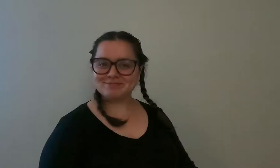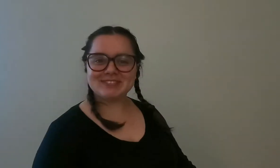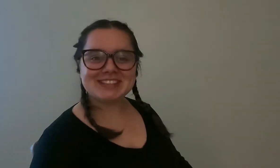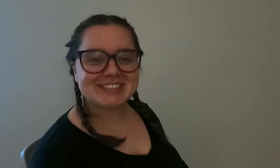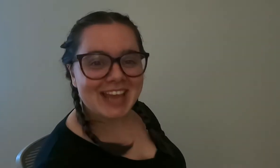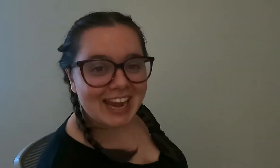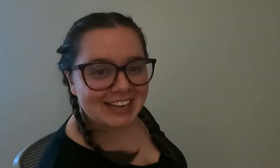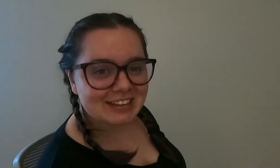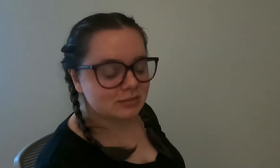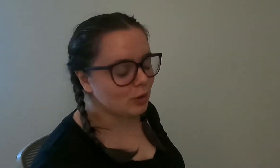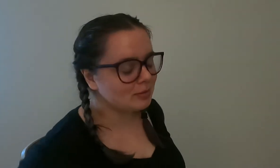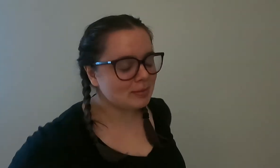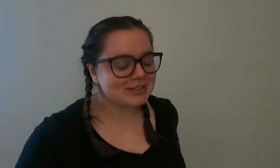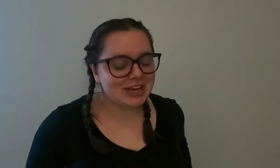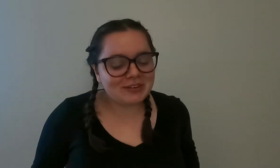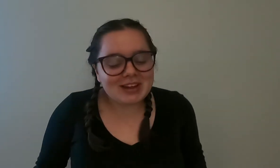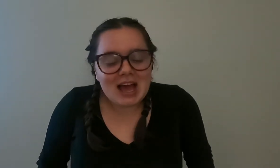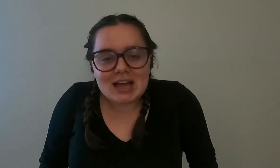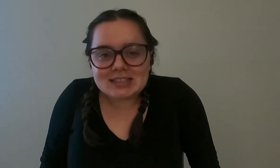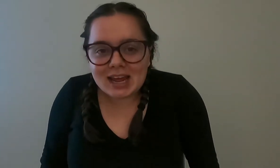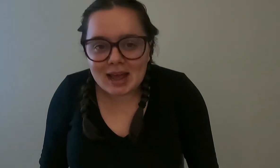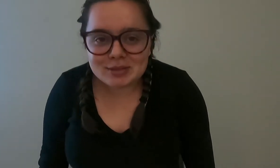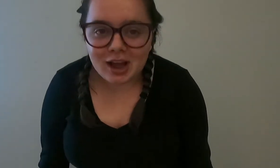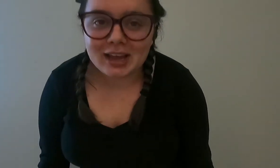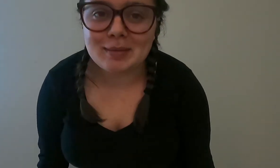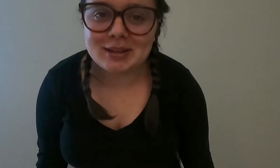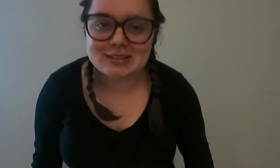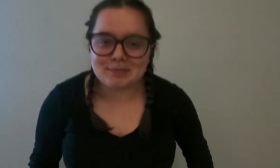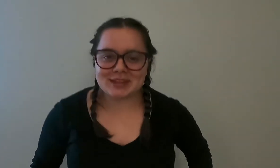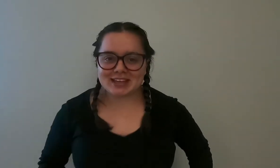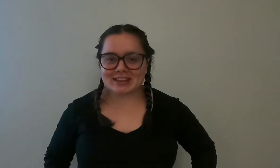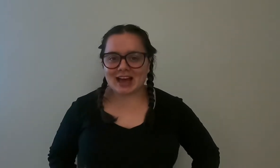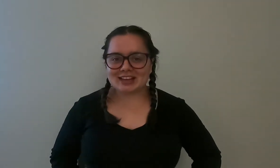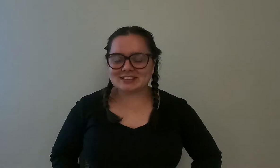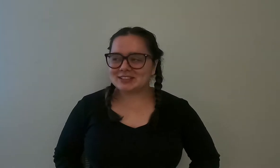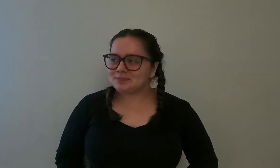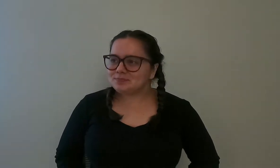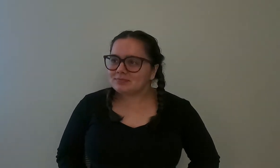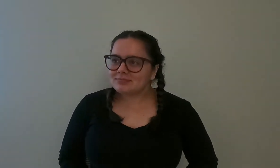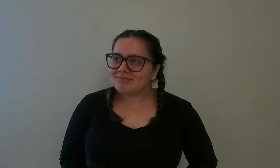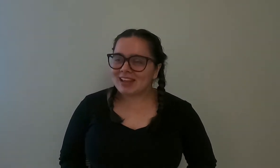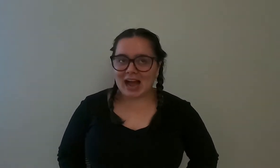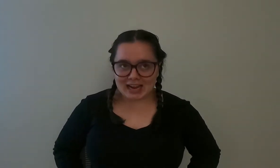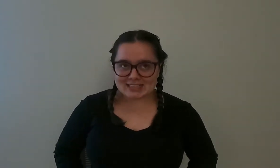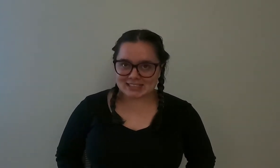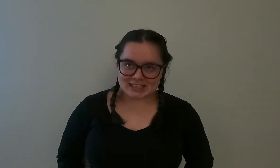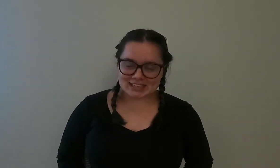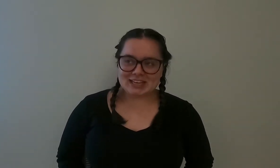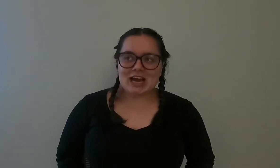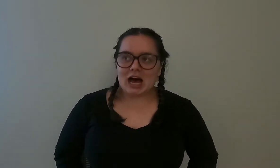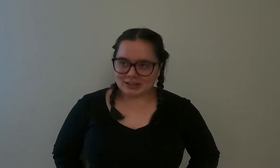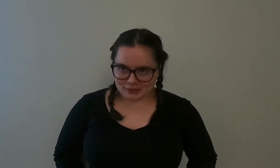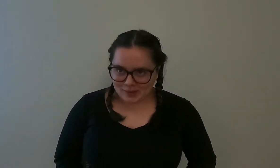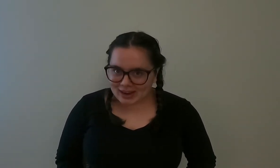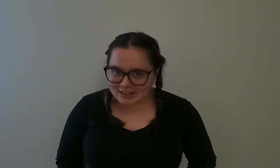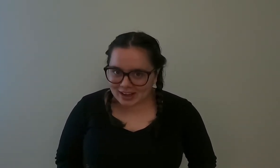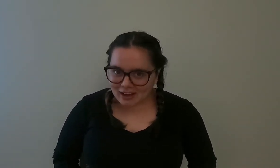this is hayden and welcome to my channel today i'm talking about something that i did a little while ago